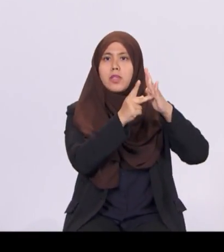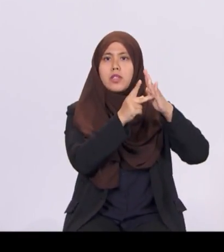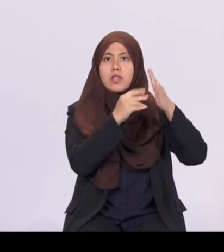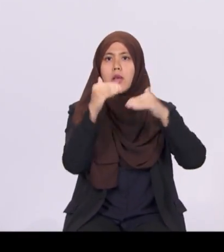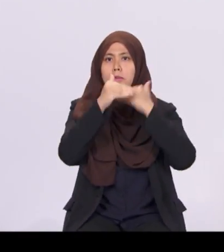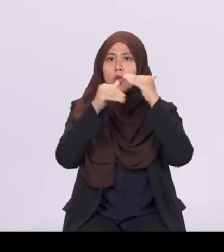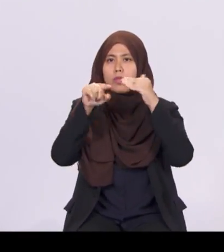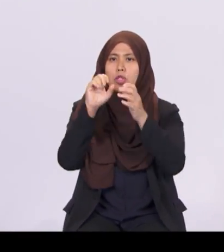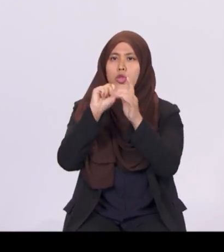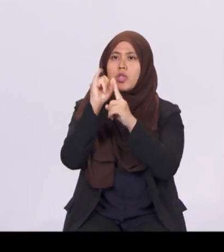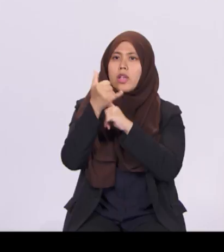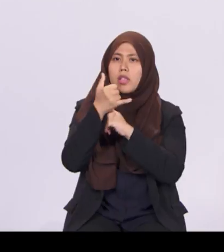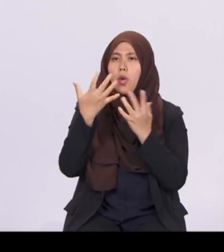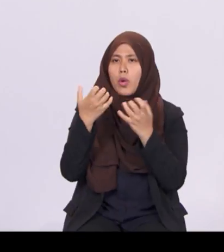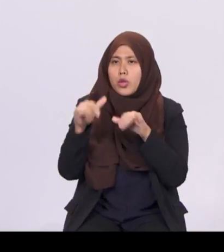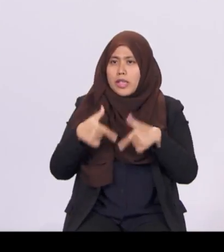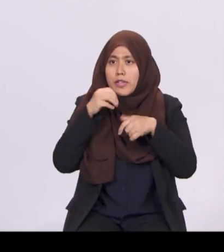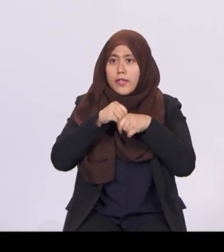and pass on to our children to improve.